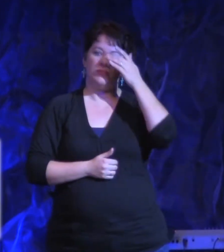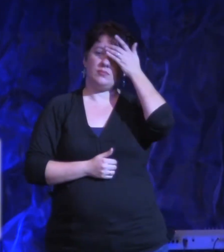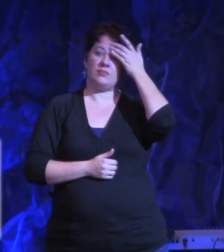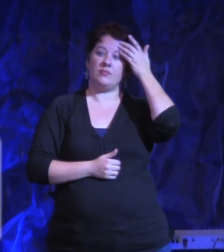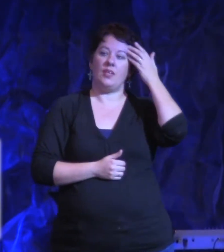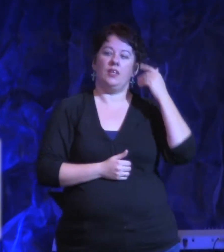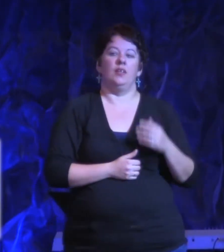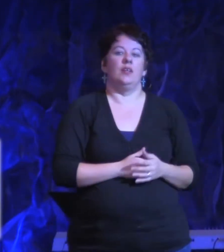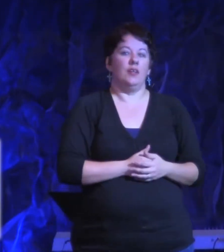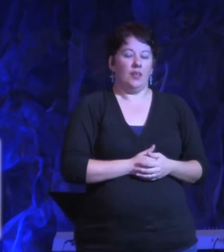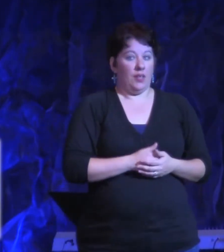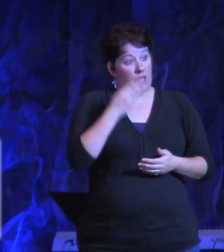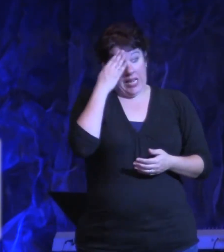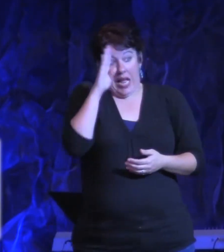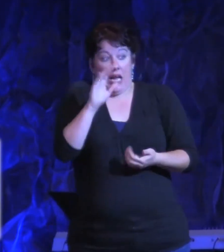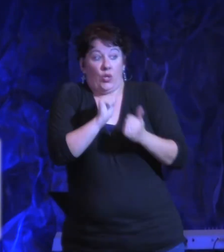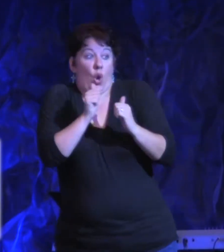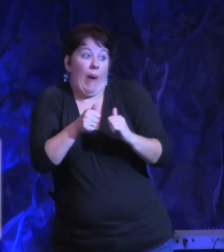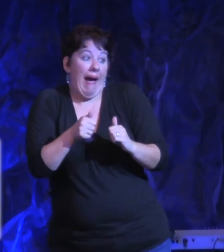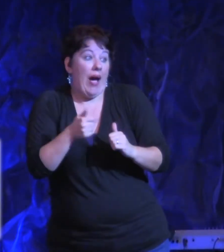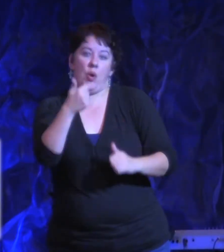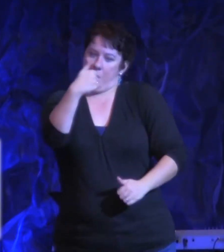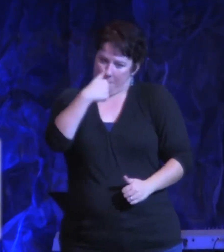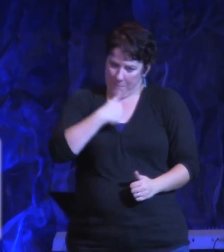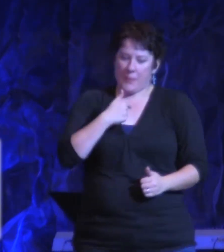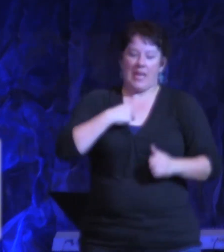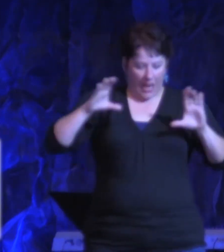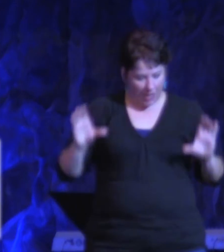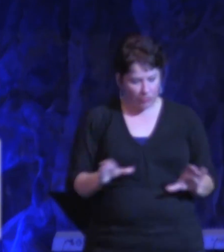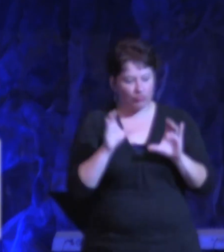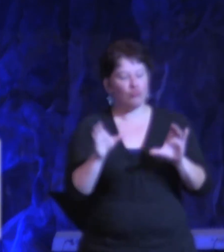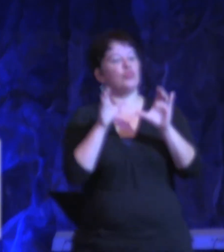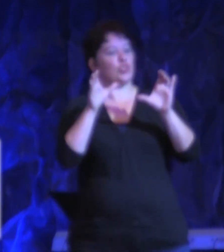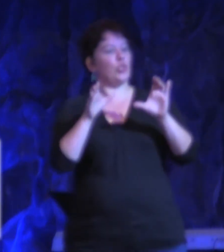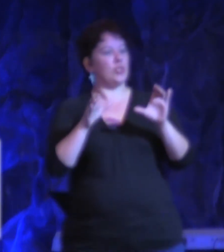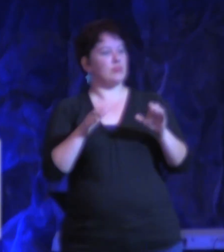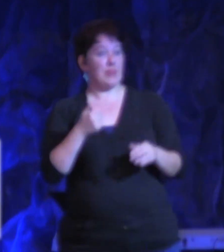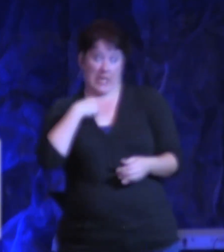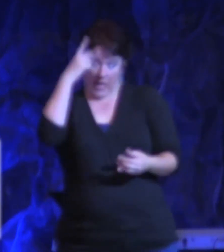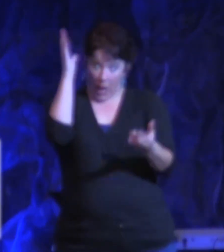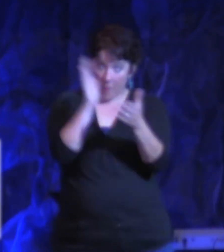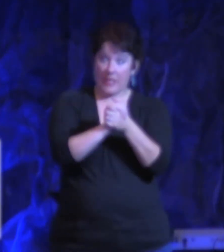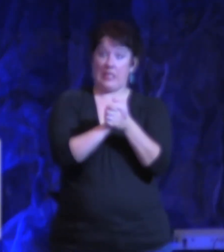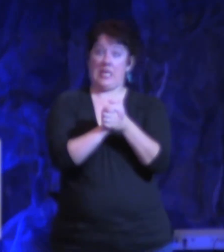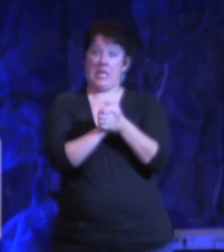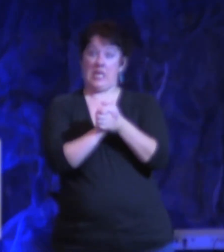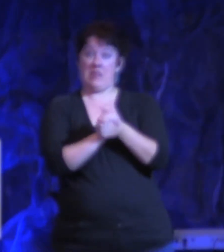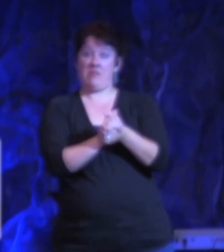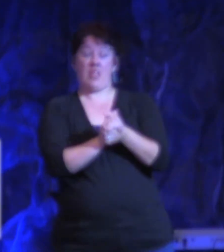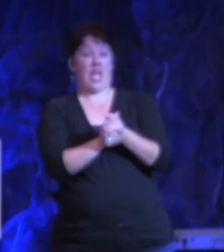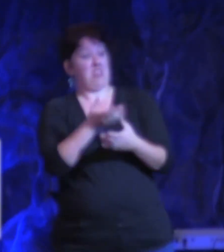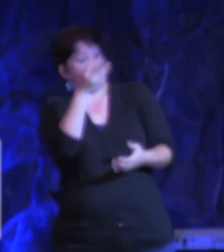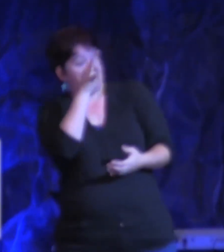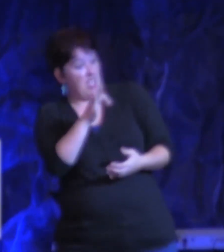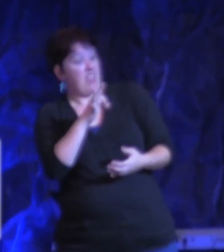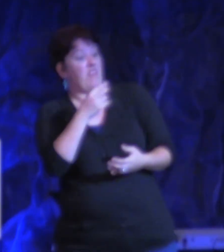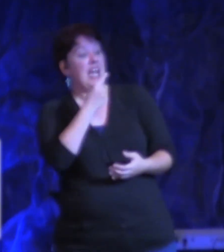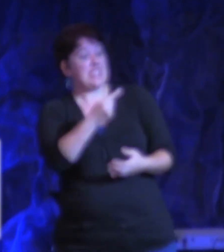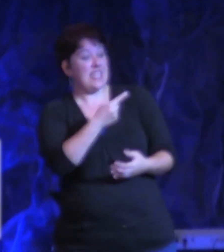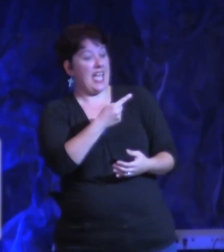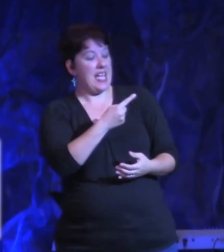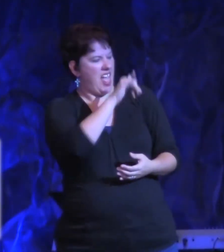I don't know exactly how to do it, but that's how I do it and I believe that whenever I bind him up, it's bound in heaven. Amen.